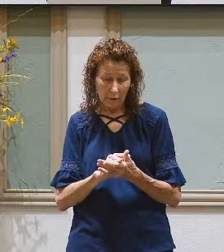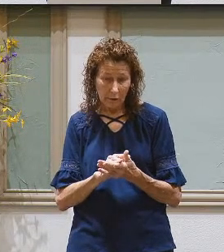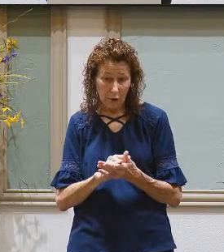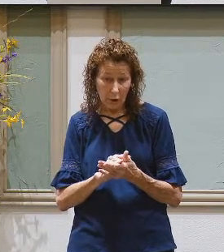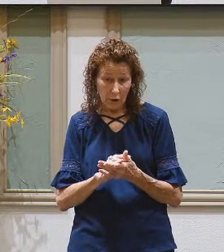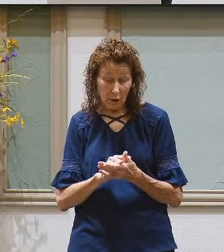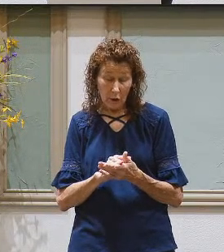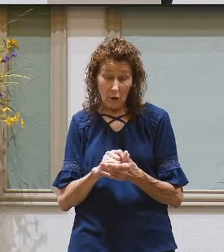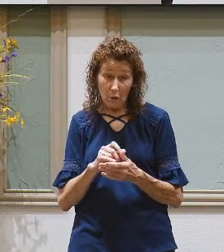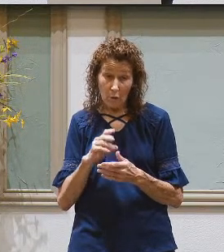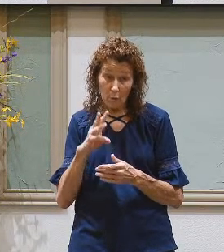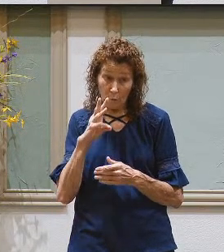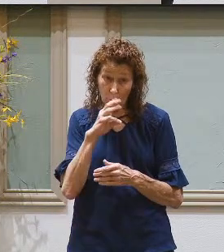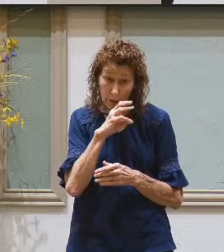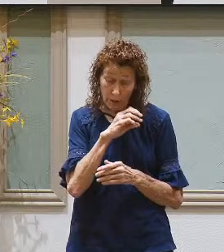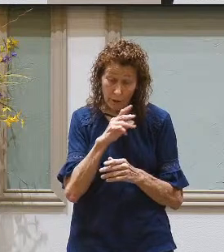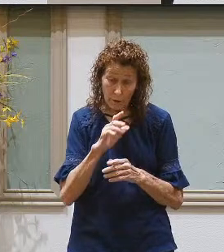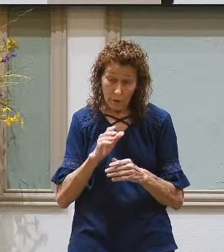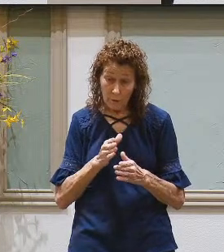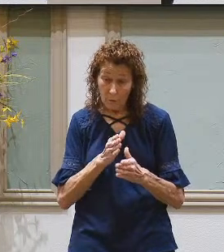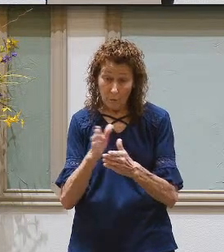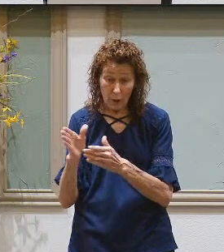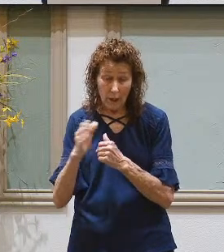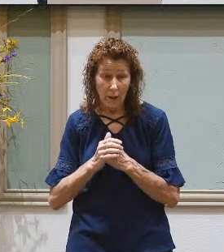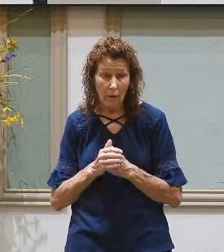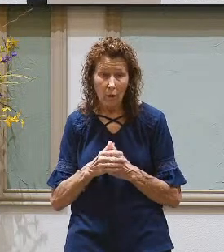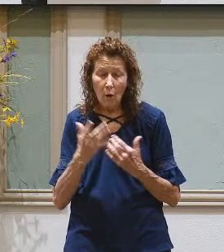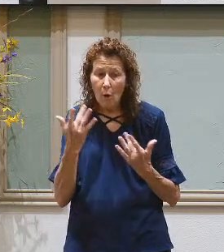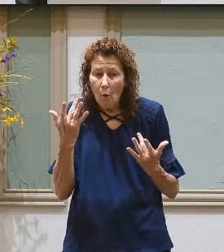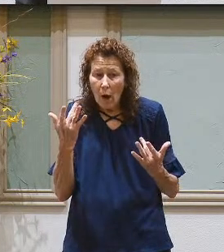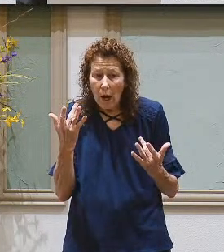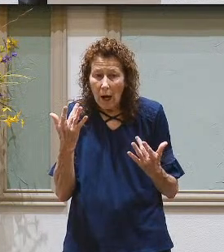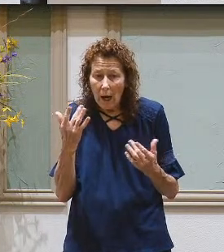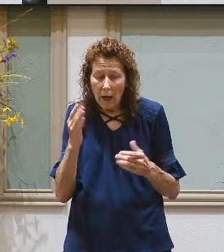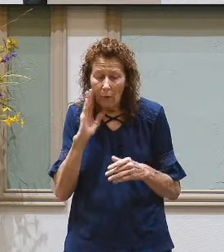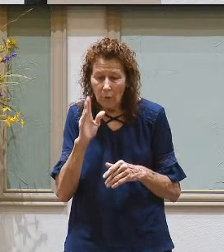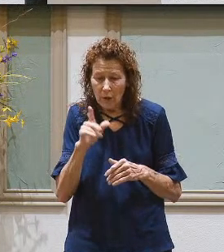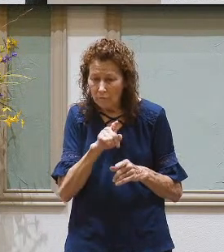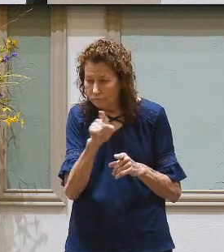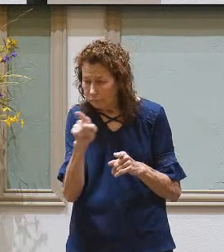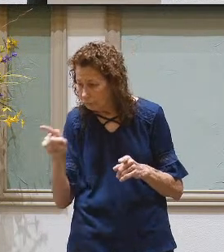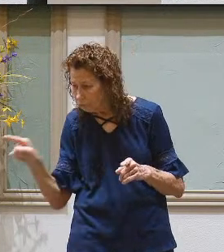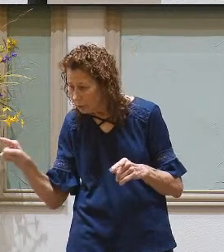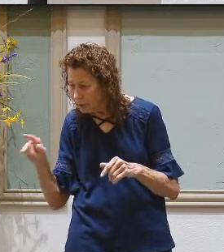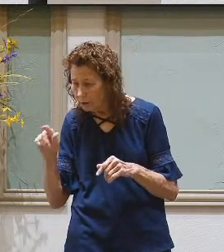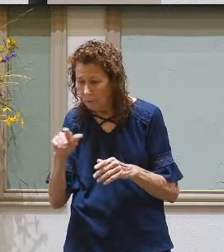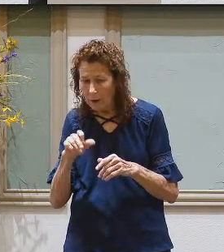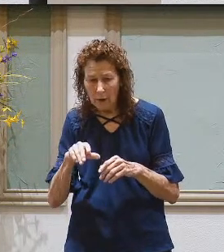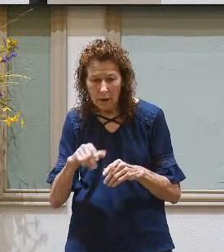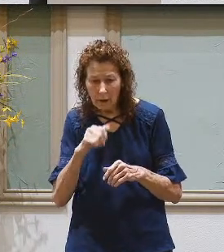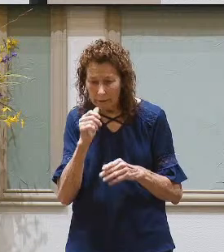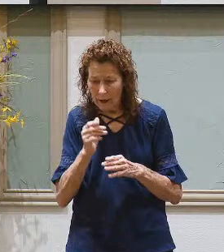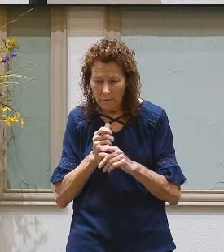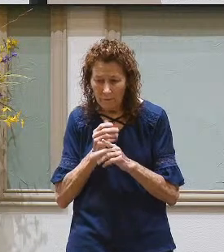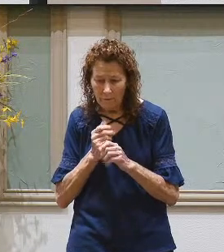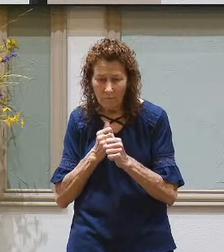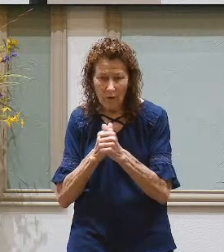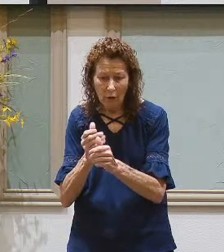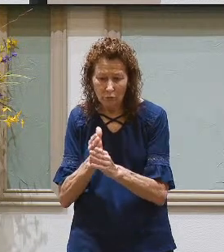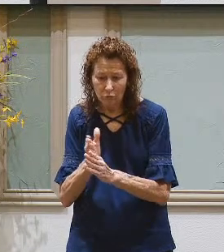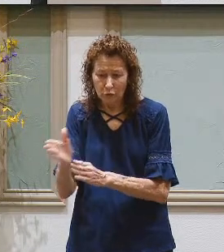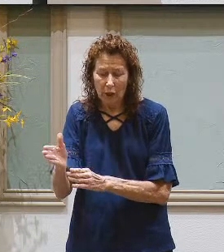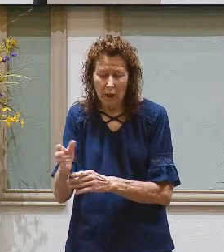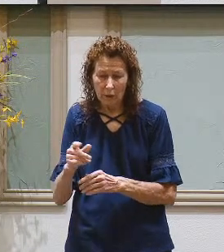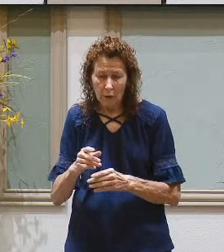route to take. Why in the world would they do that? Why would they go out of their way to wander through the